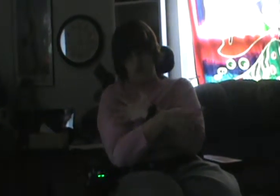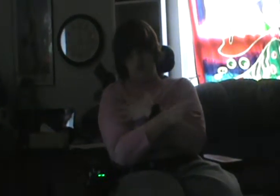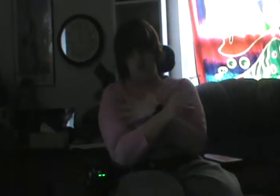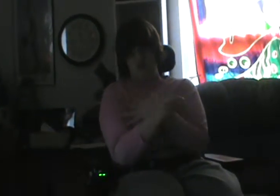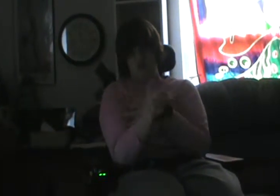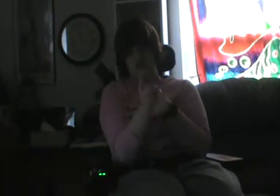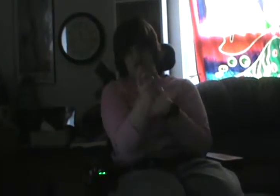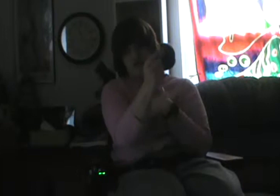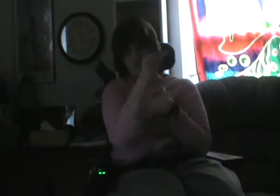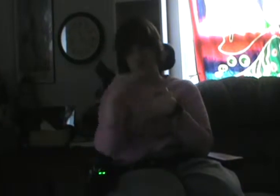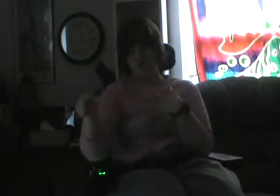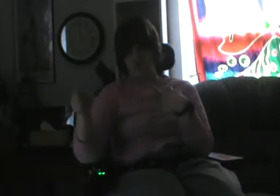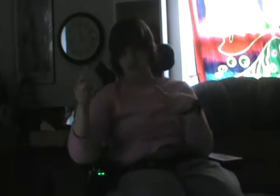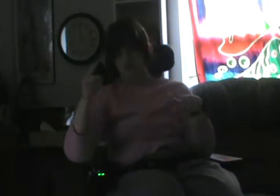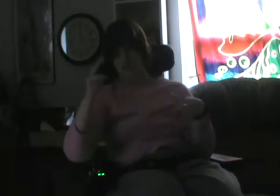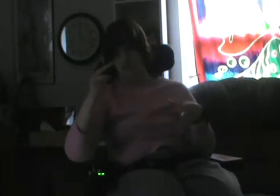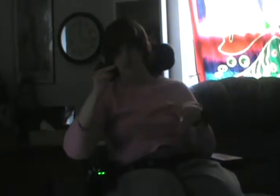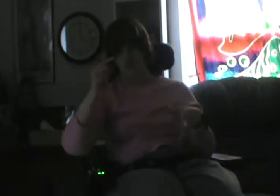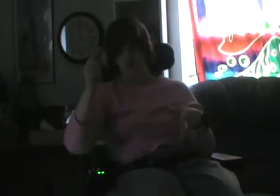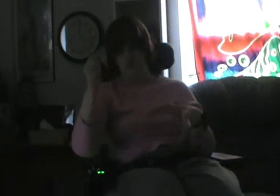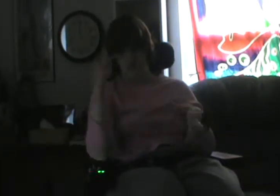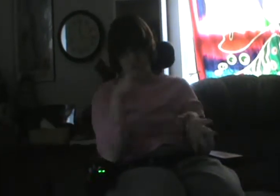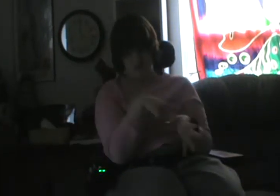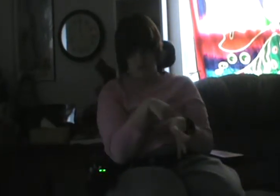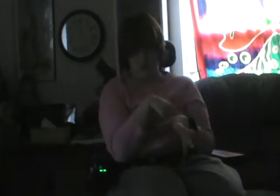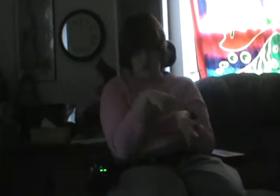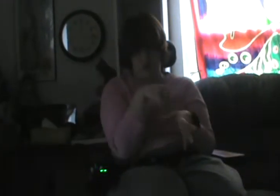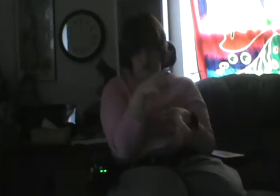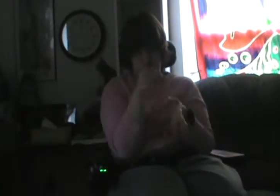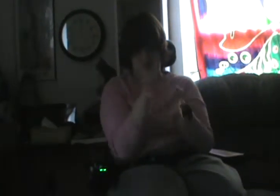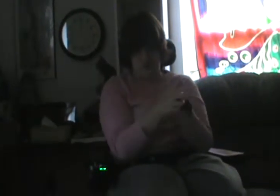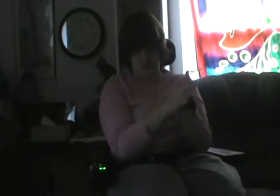They never let us know the times were hard.